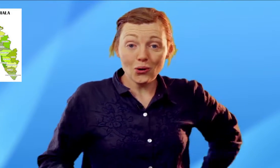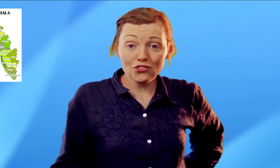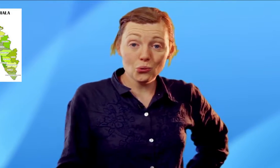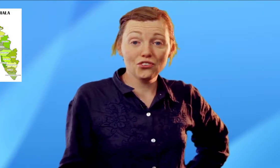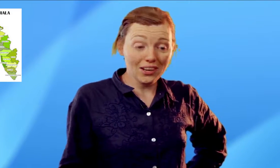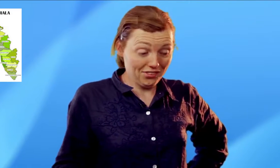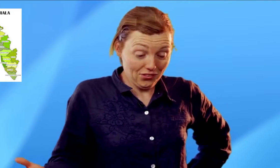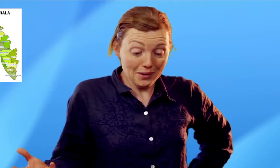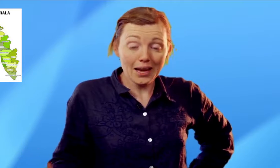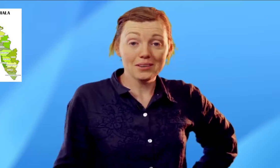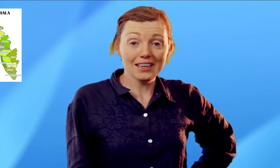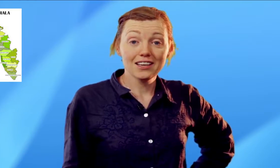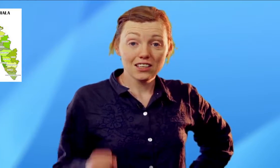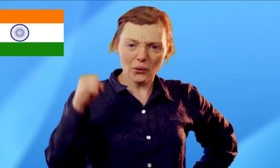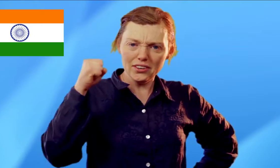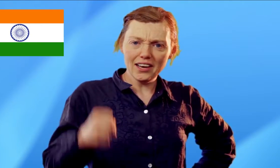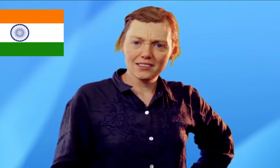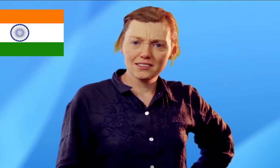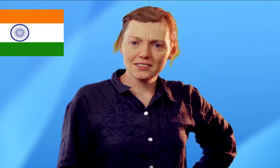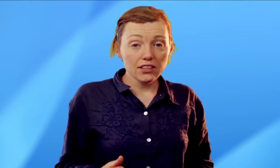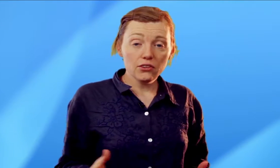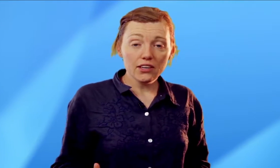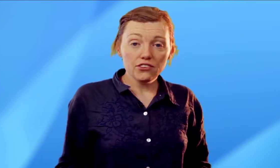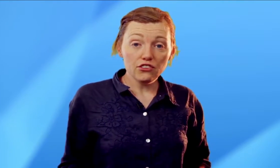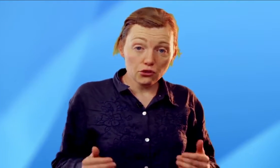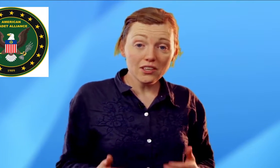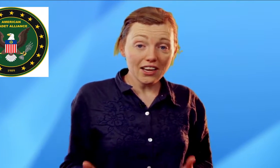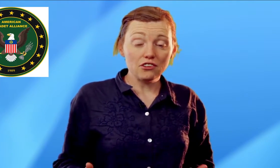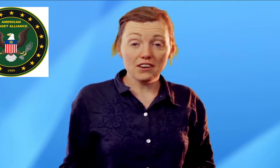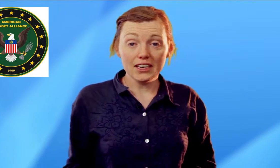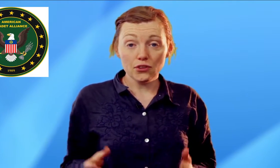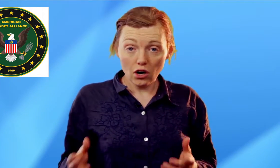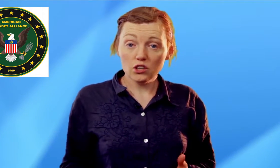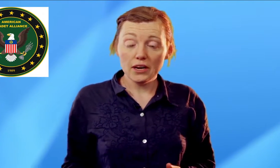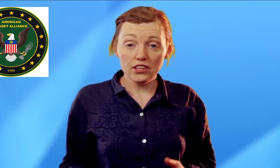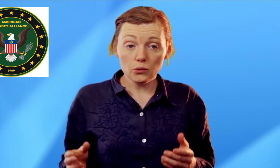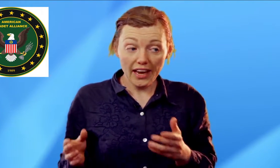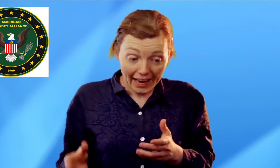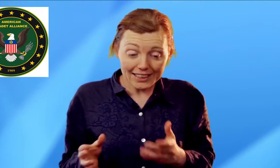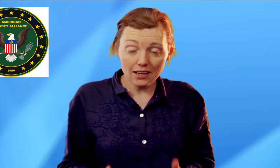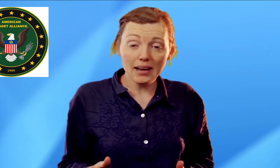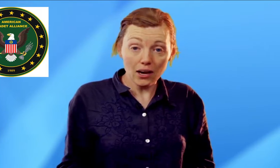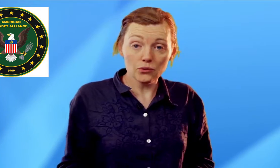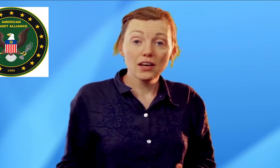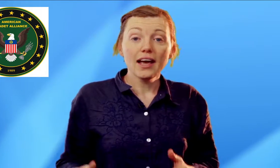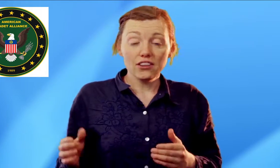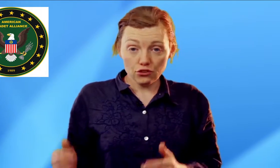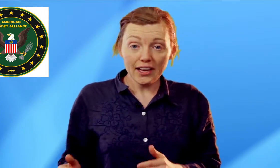all this cool stuff seems to be happening. Go India! In the United States, two cadets are finding out the hard way that you can come out as trans